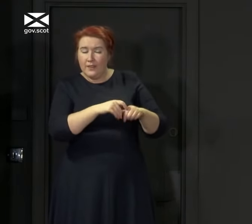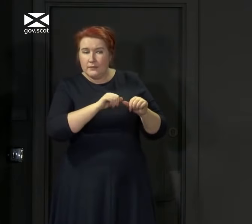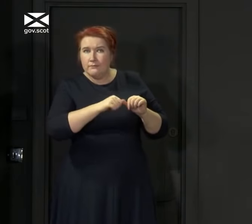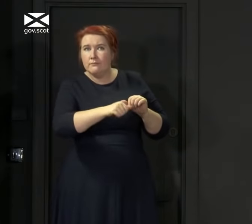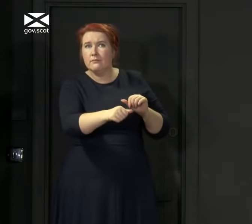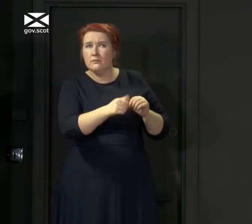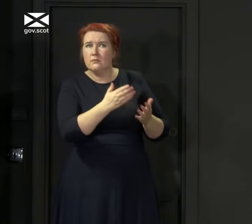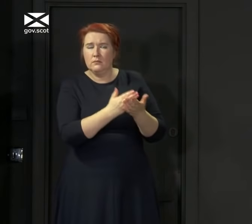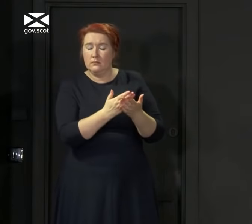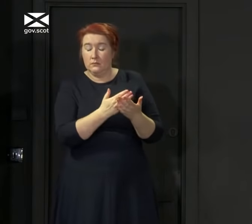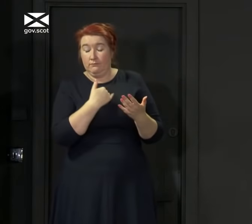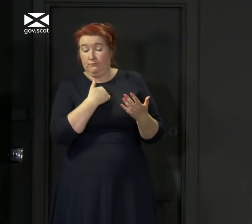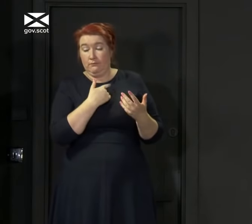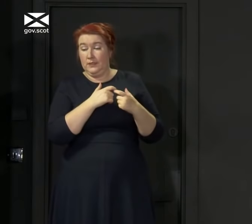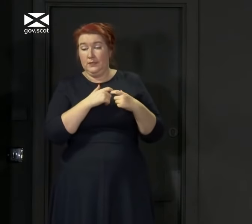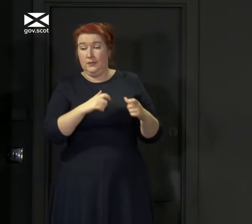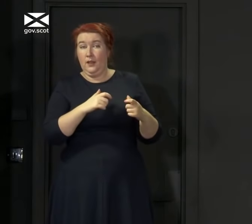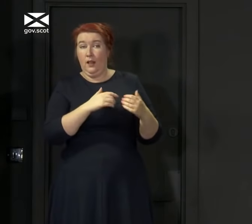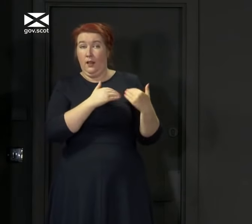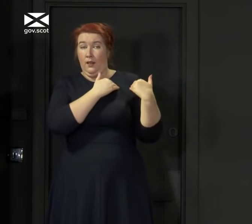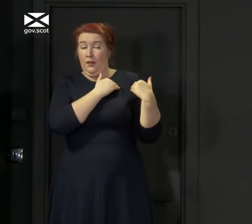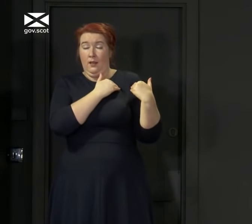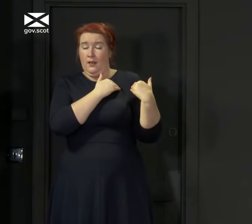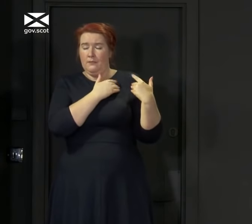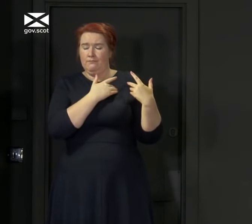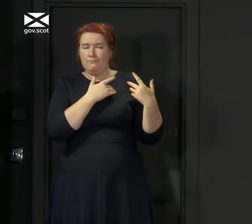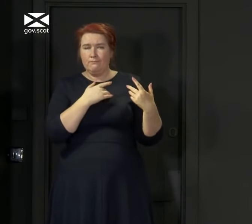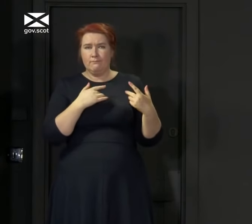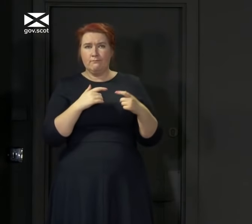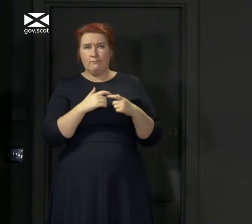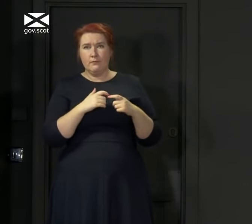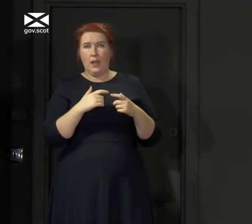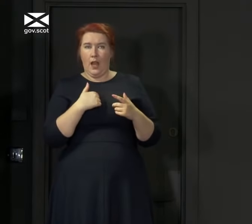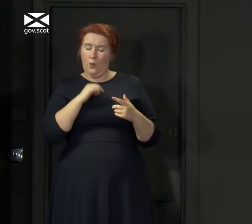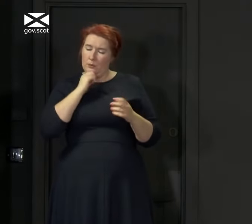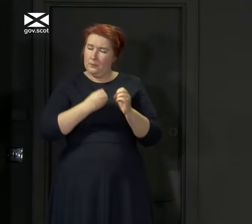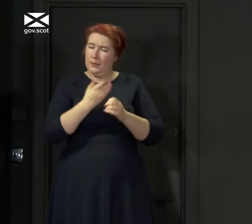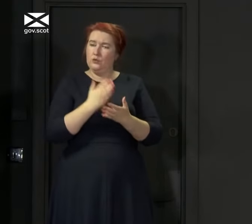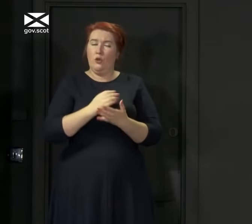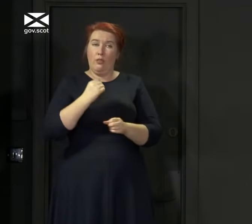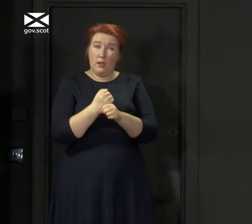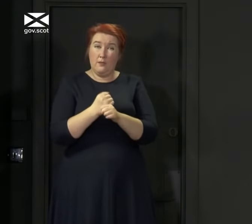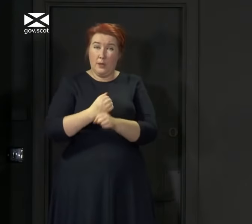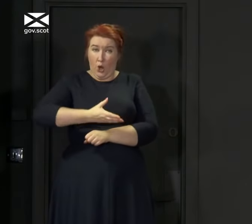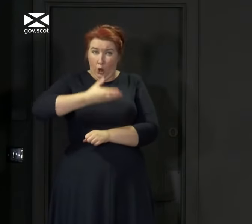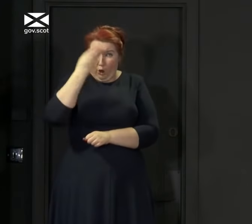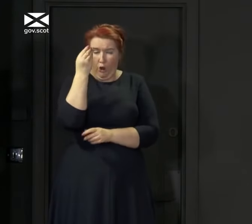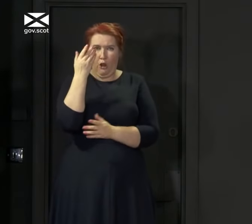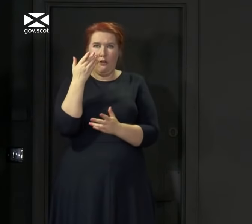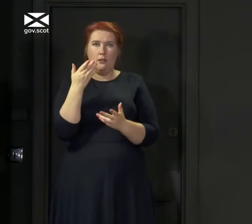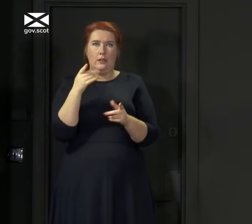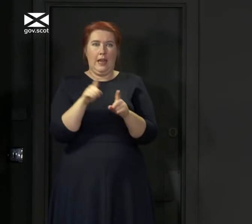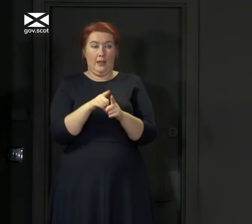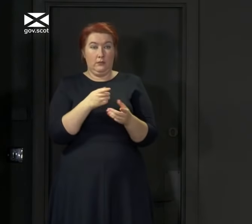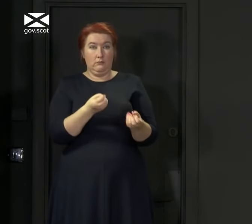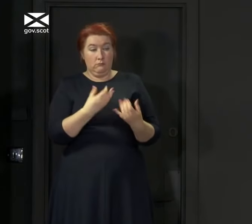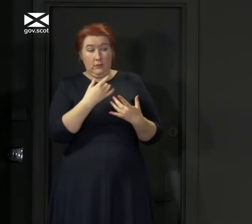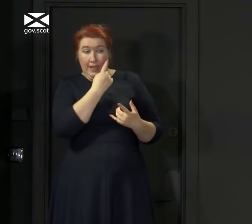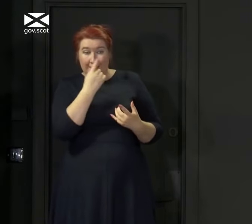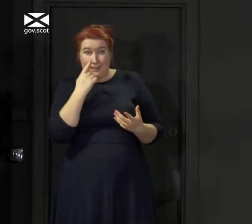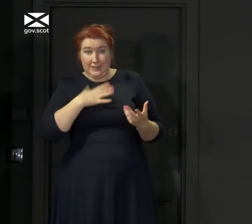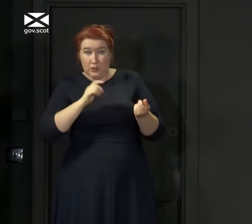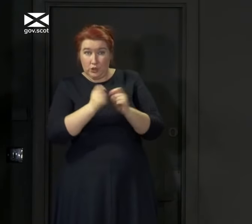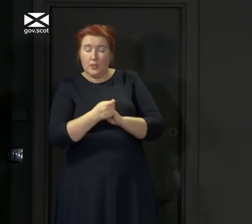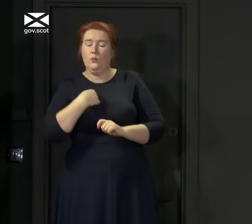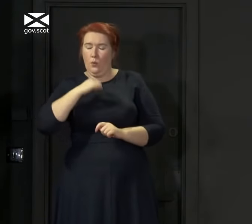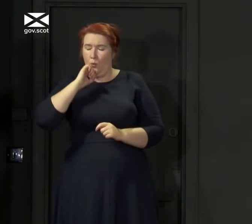heavily on me and always will. And I will always try to make sure the government learns lessons and adapts its approach if the evidence suggests we need